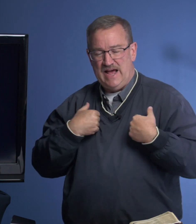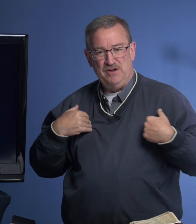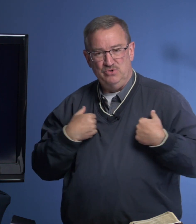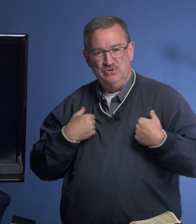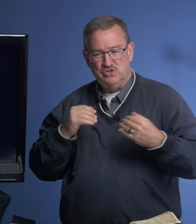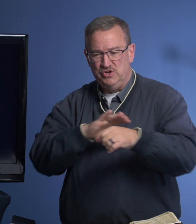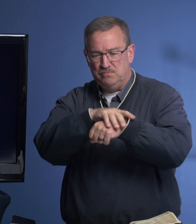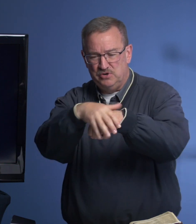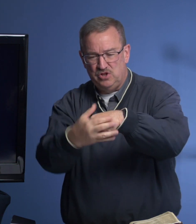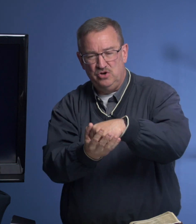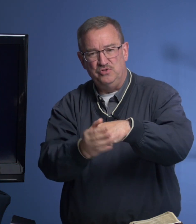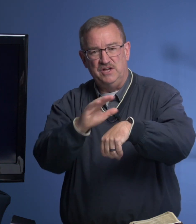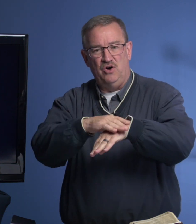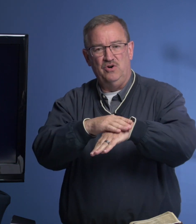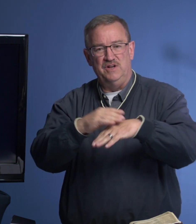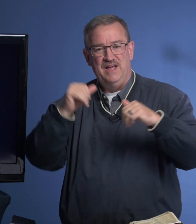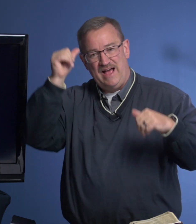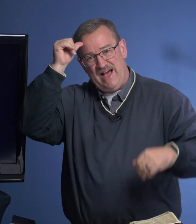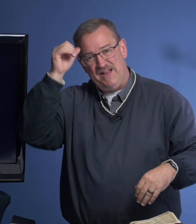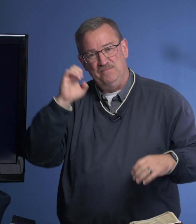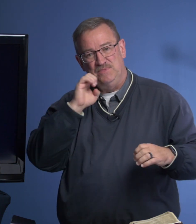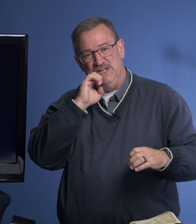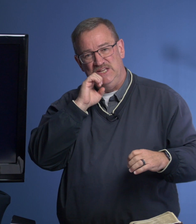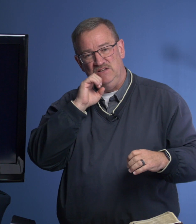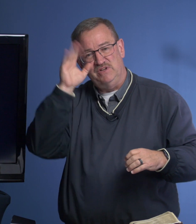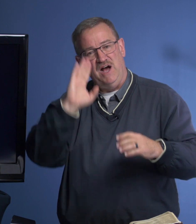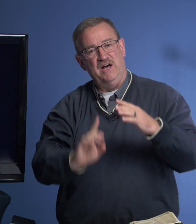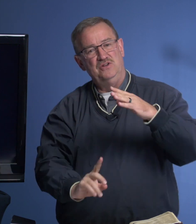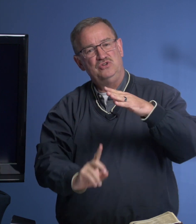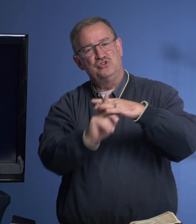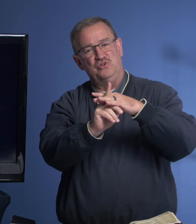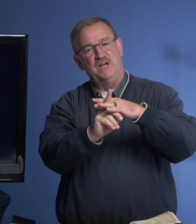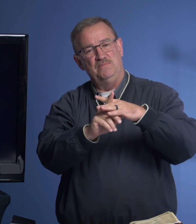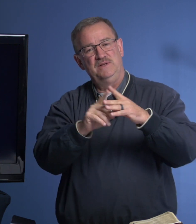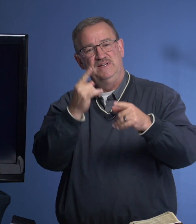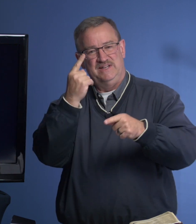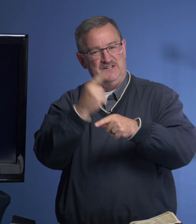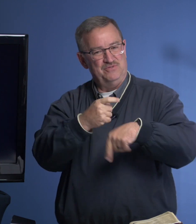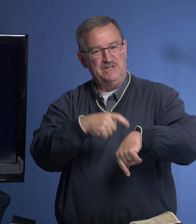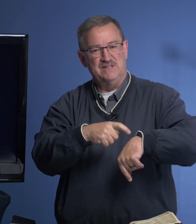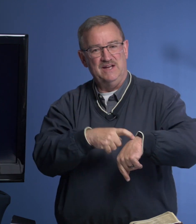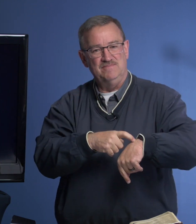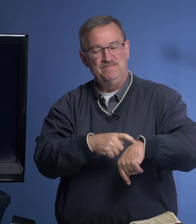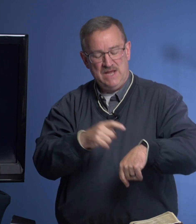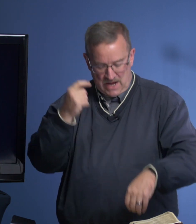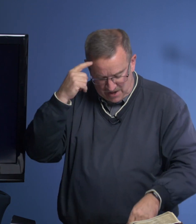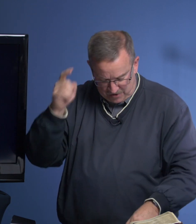animal so he could put clothing on Adam and Eve. God showed up at the right time. I thought